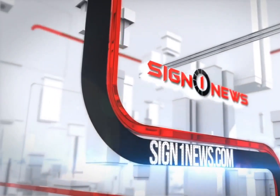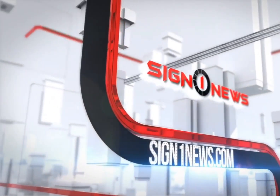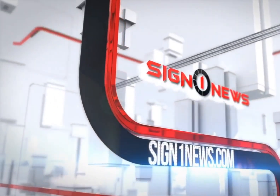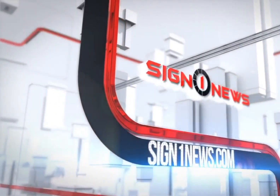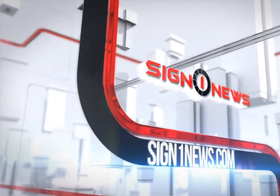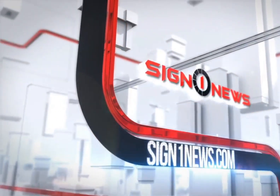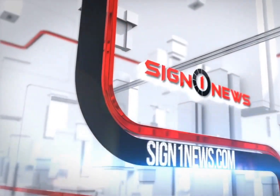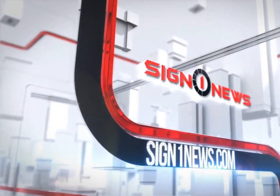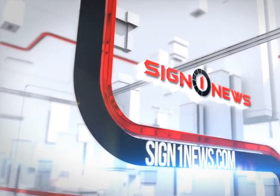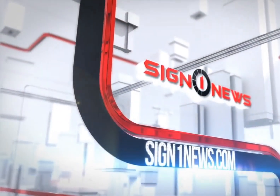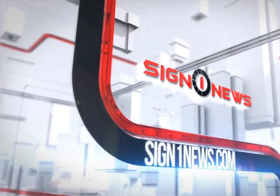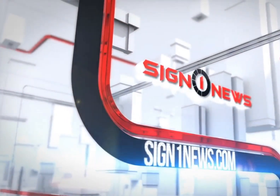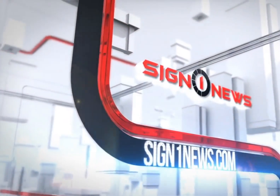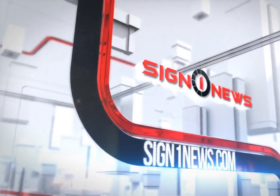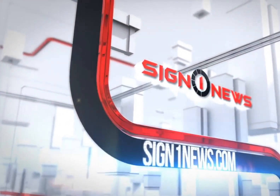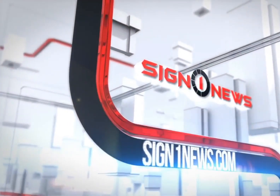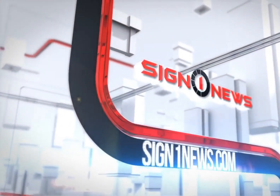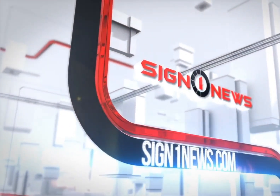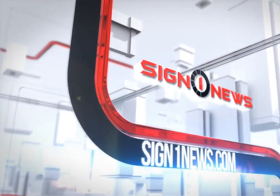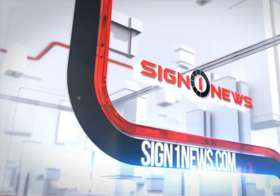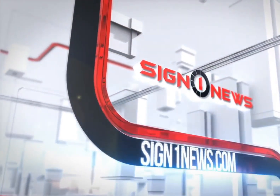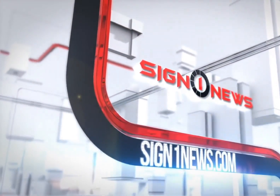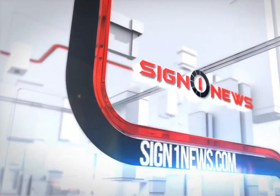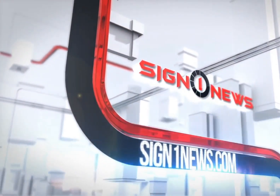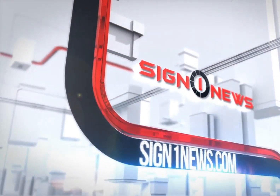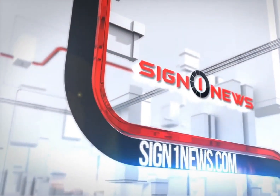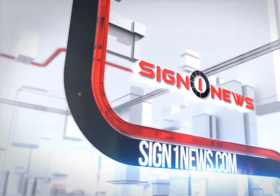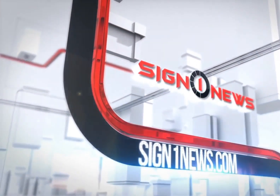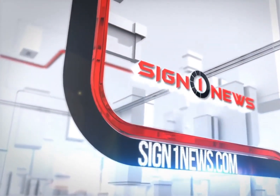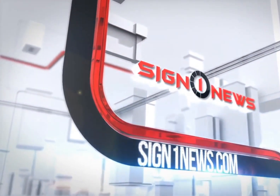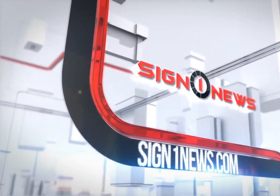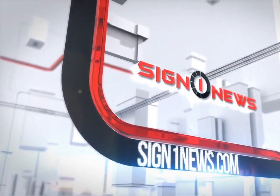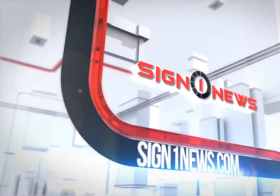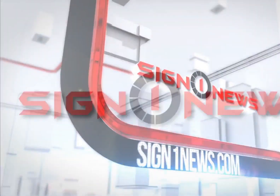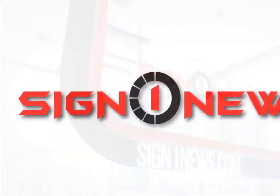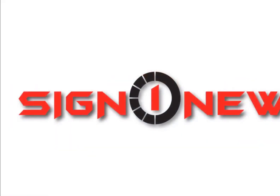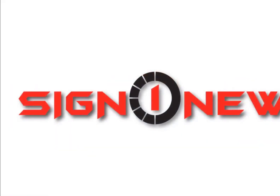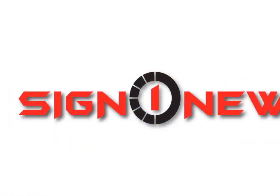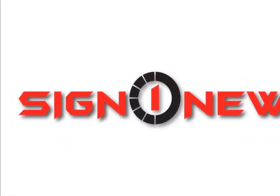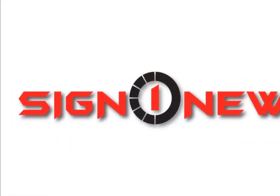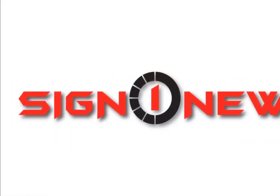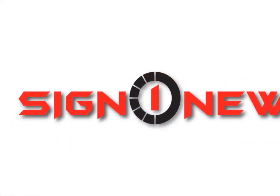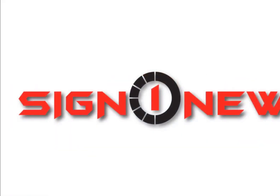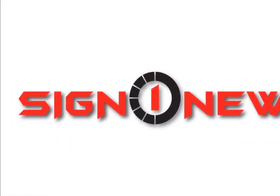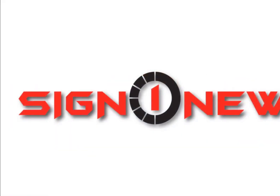me To